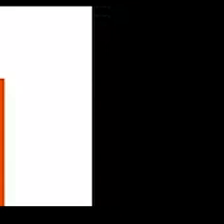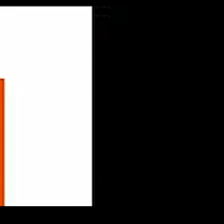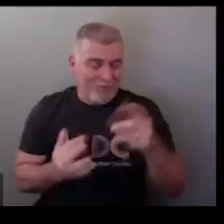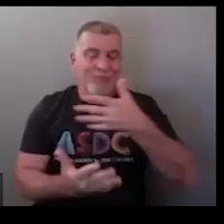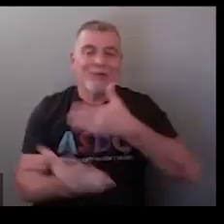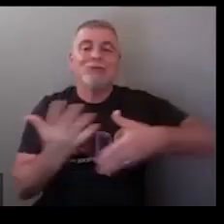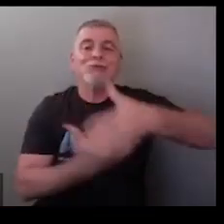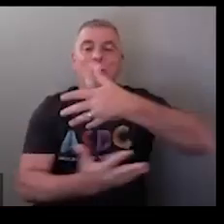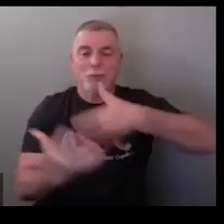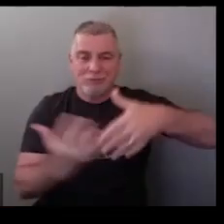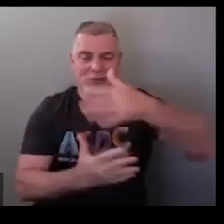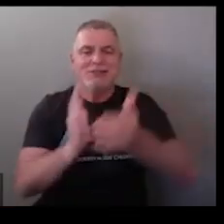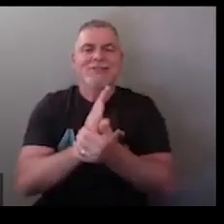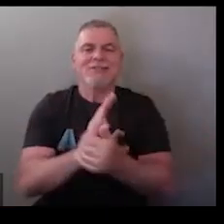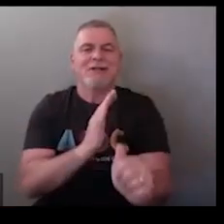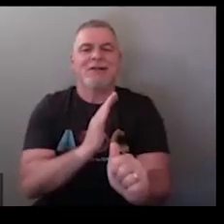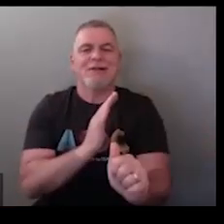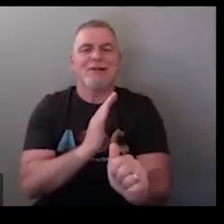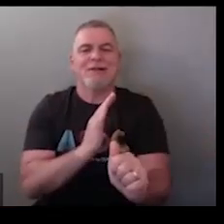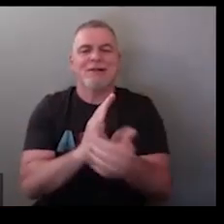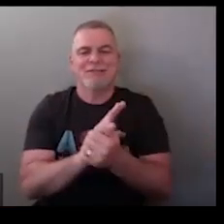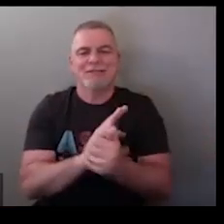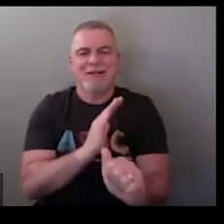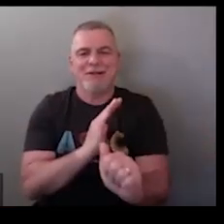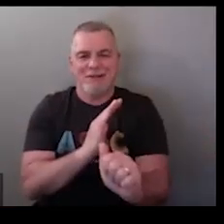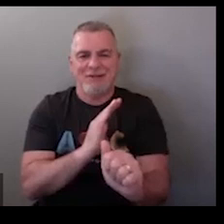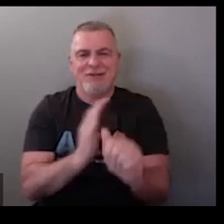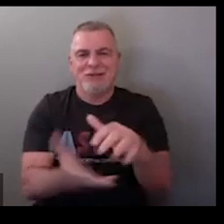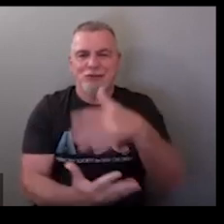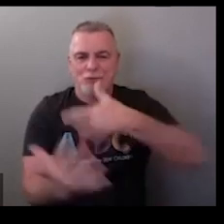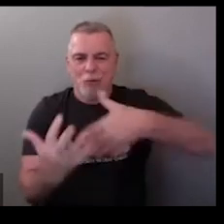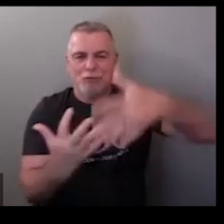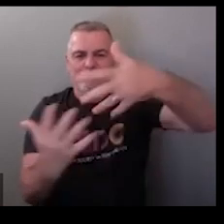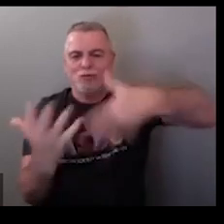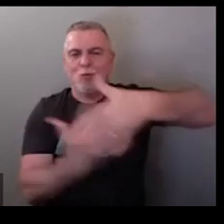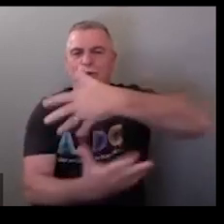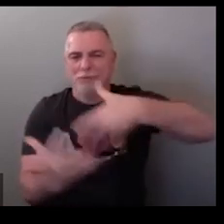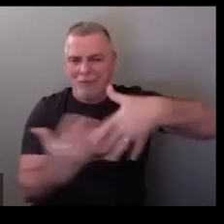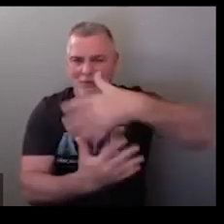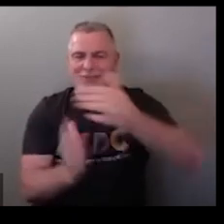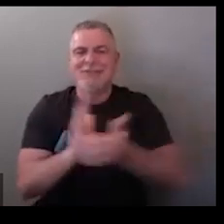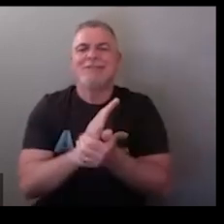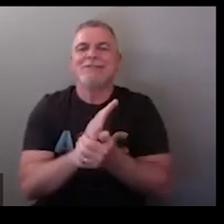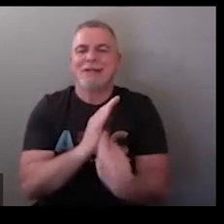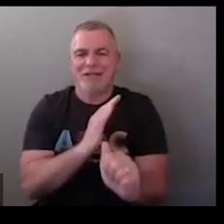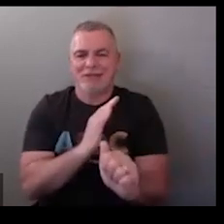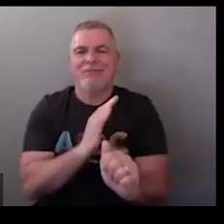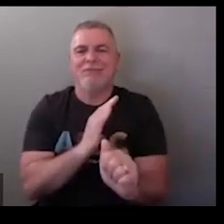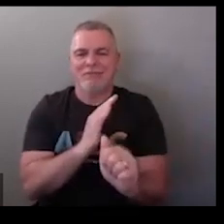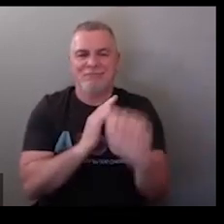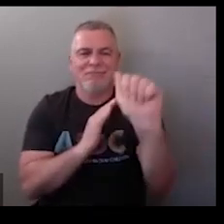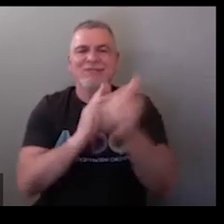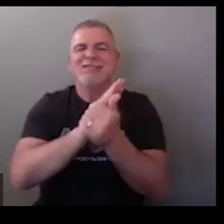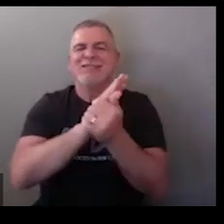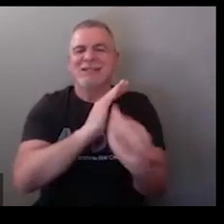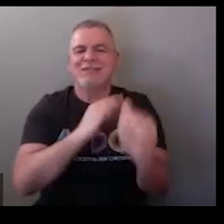oh that's a good one so social skills this is the sign for skills so social socializing and